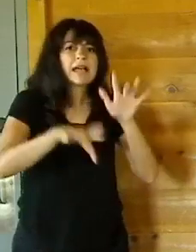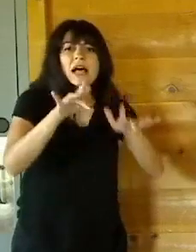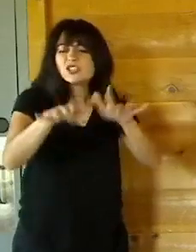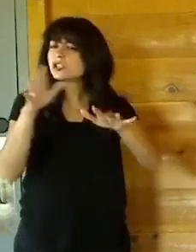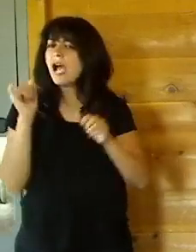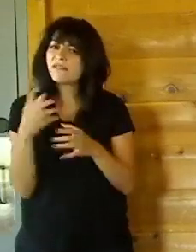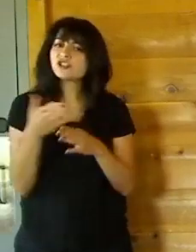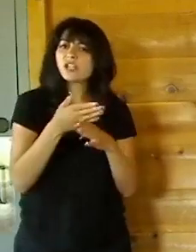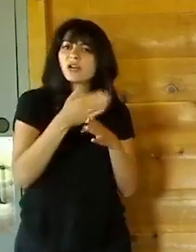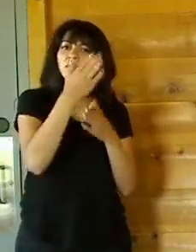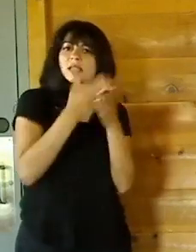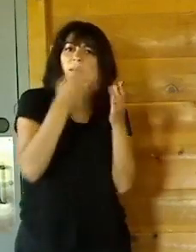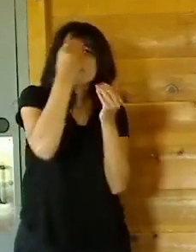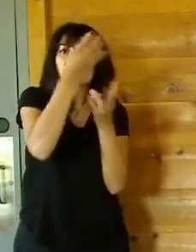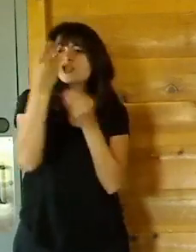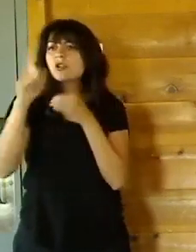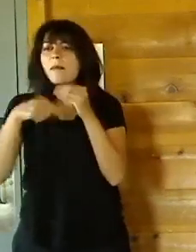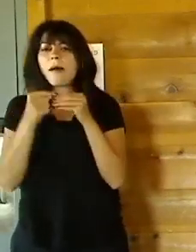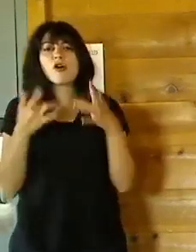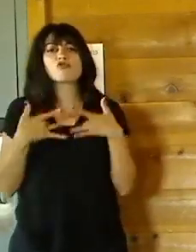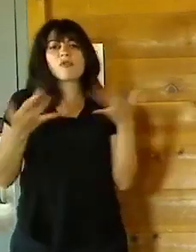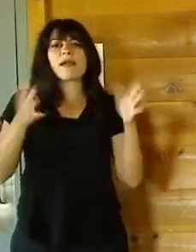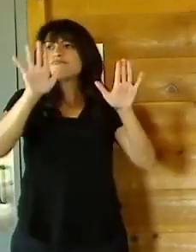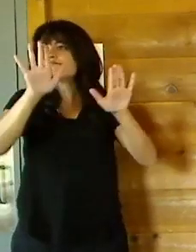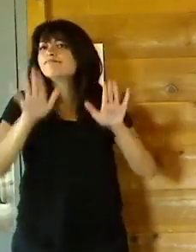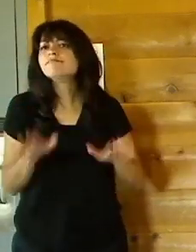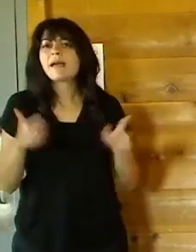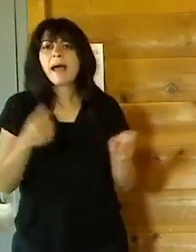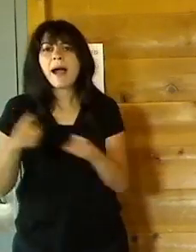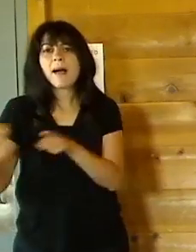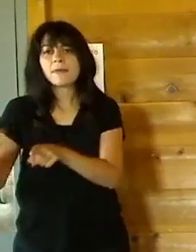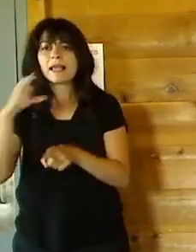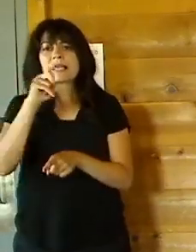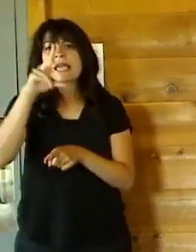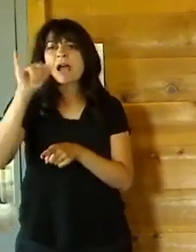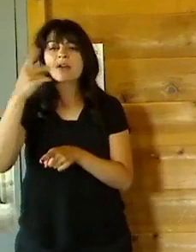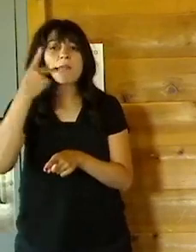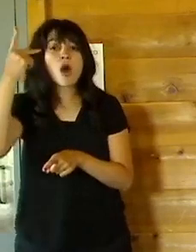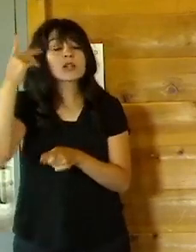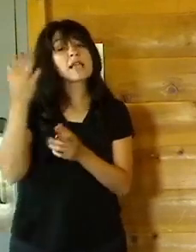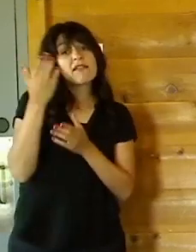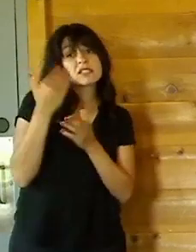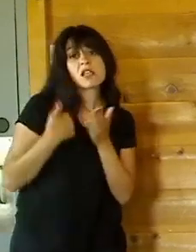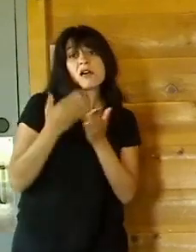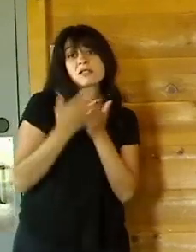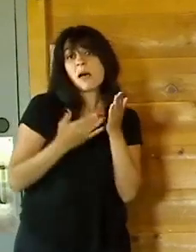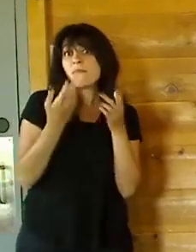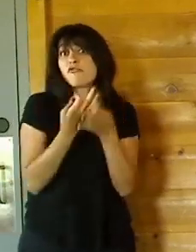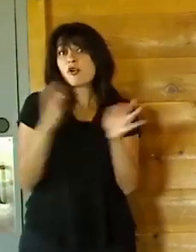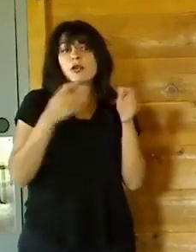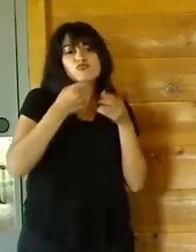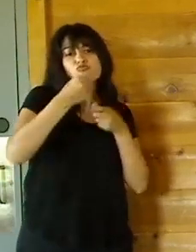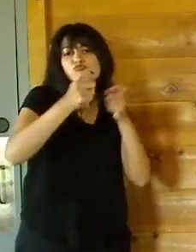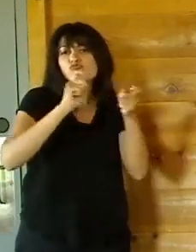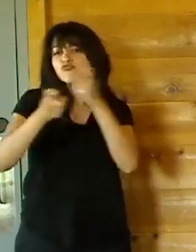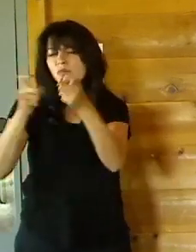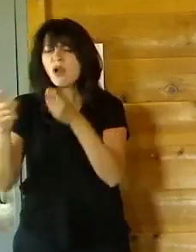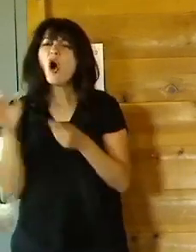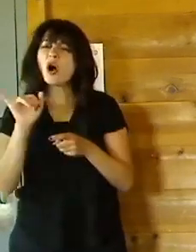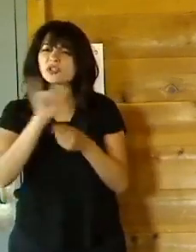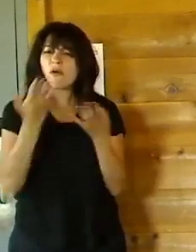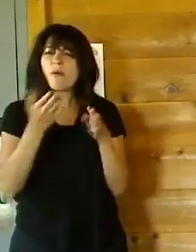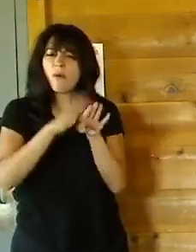all the great things happening in our county parks. So we'll have some fun giveaways from parks. We'll have all of our literature and